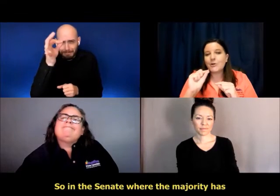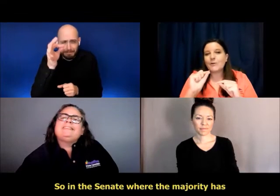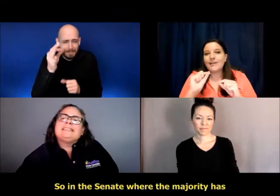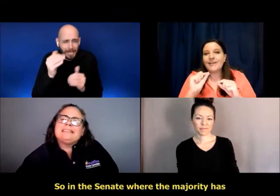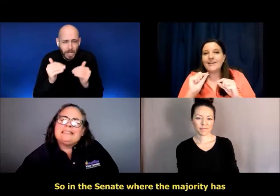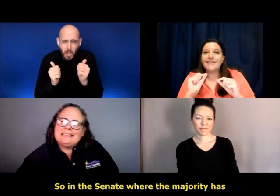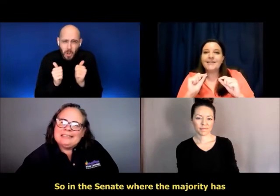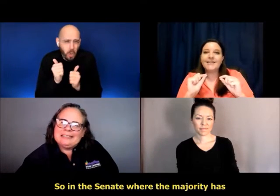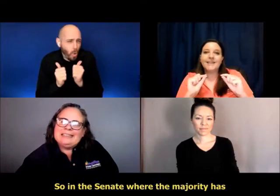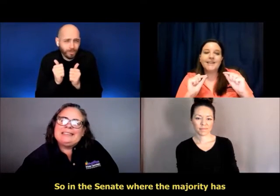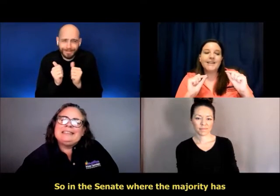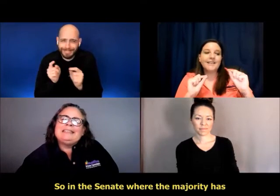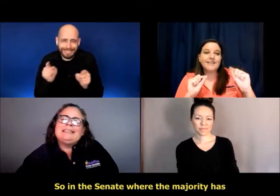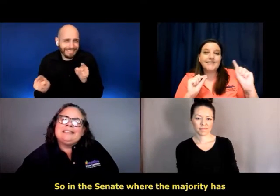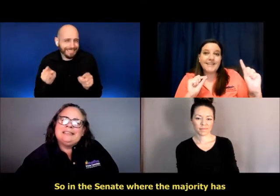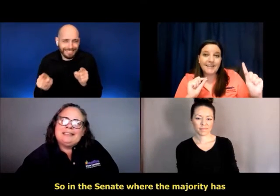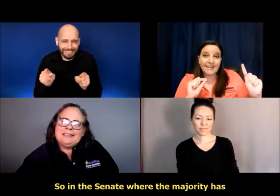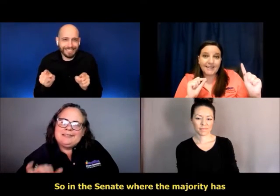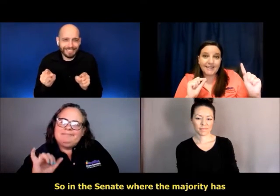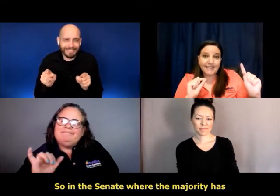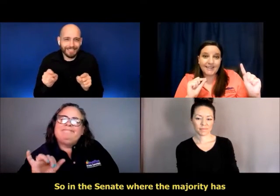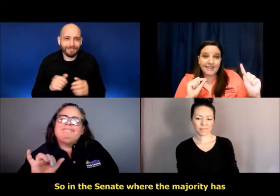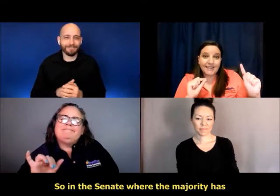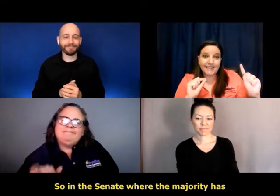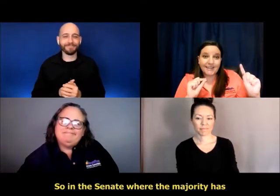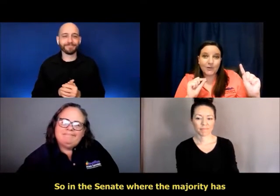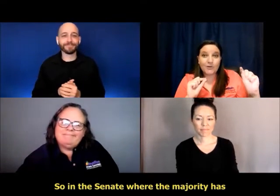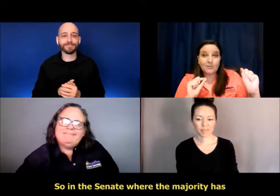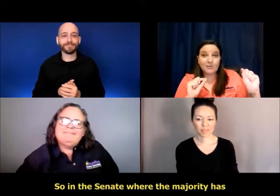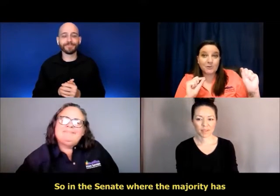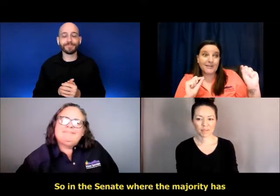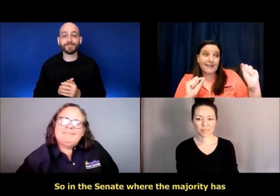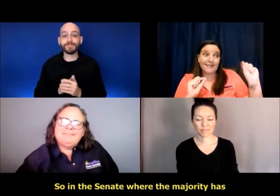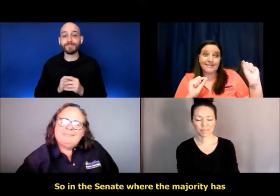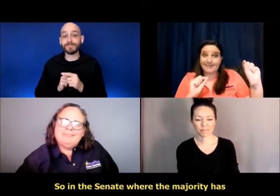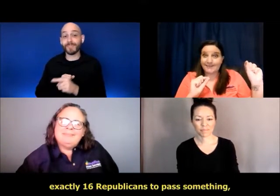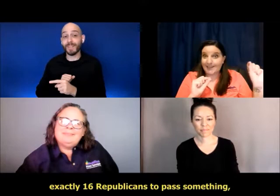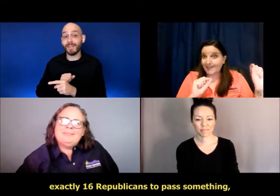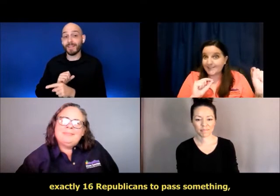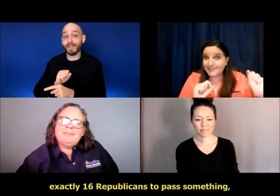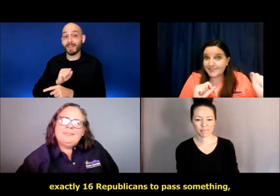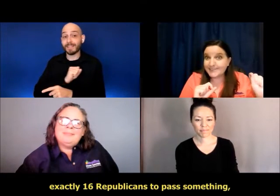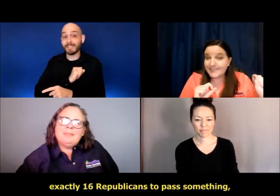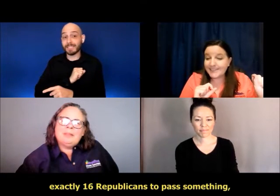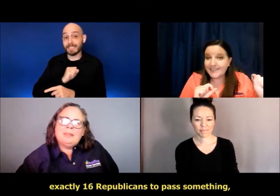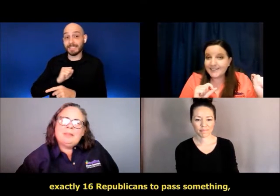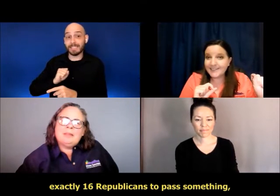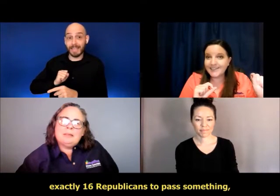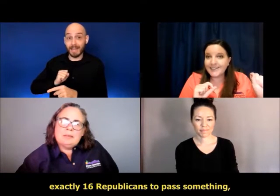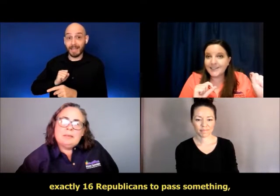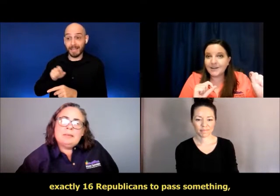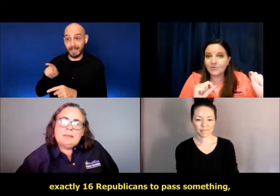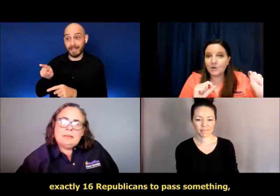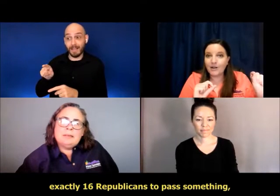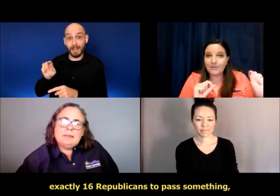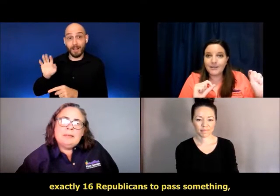So, in the Senate, where the majority has exactly 16